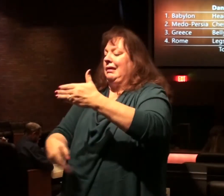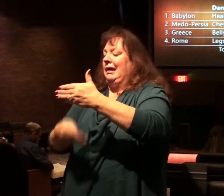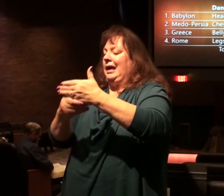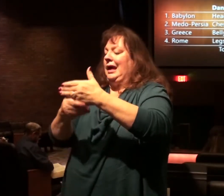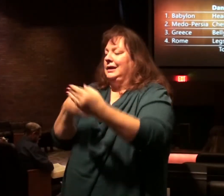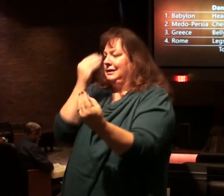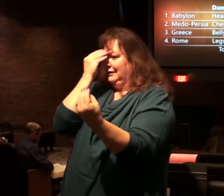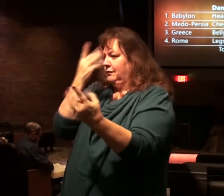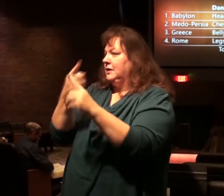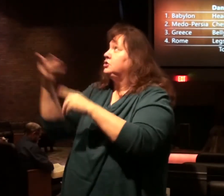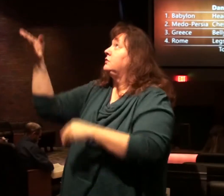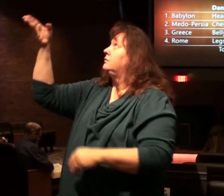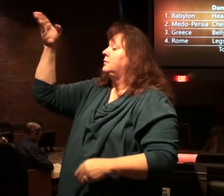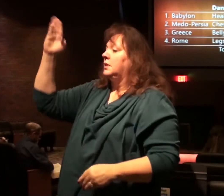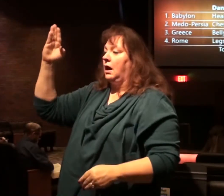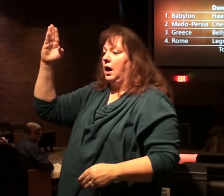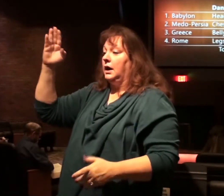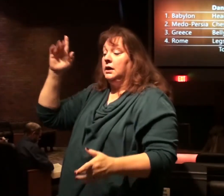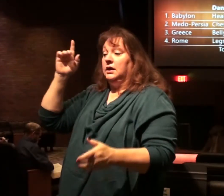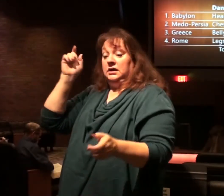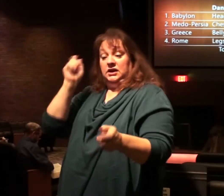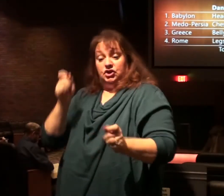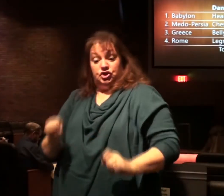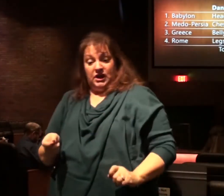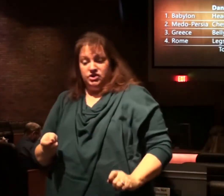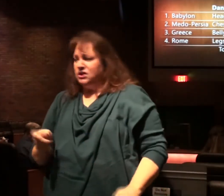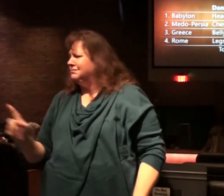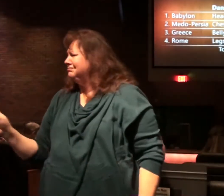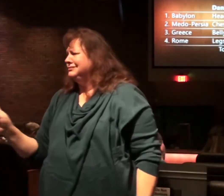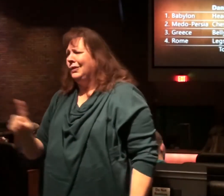revelation from God. He doesn't change things,